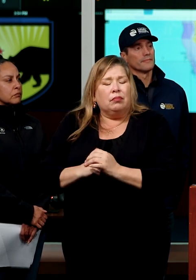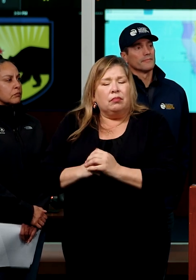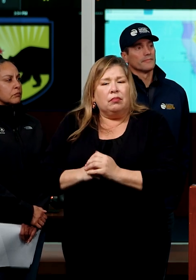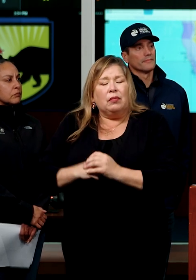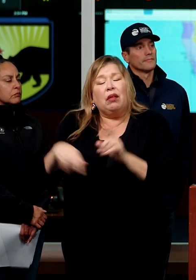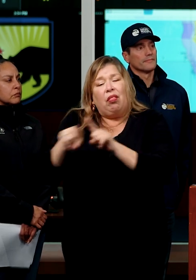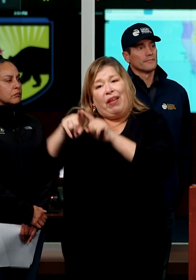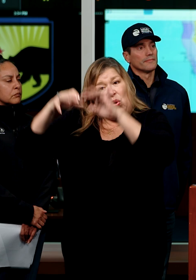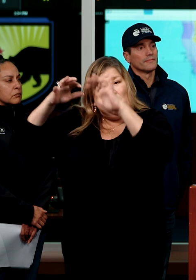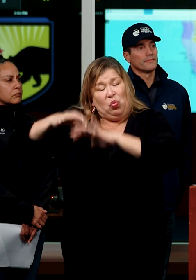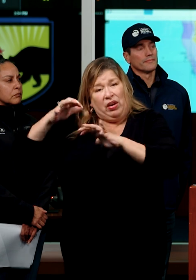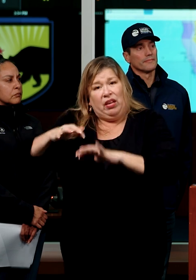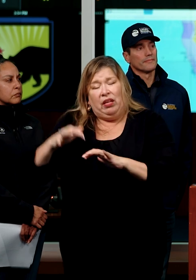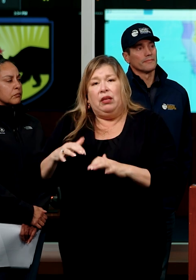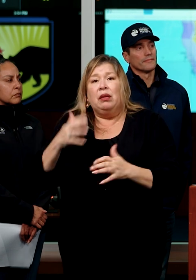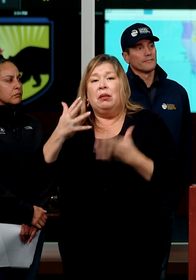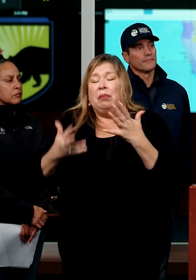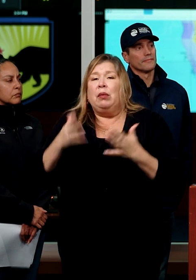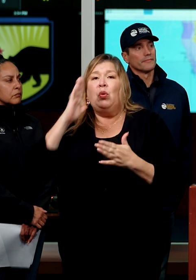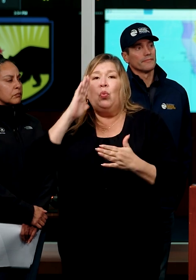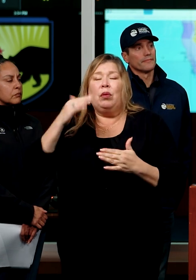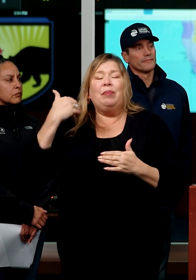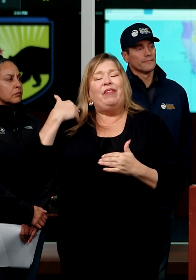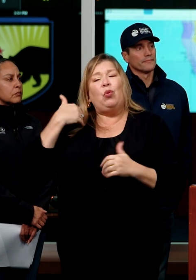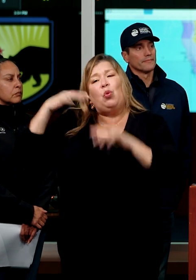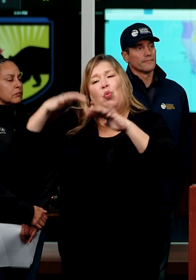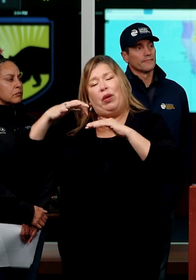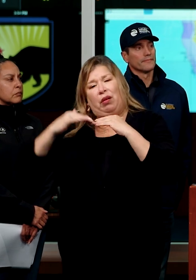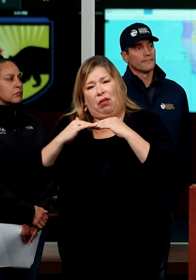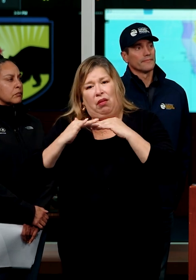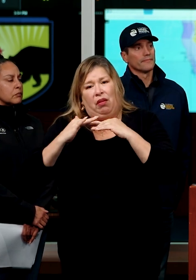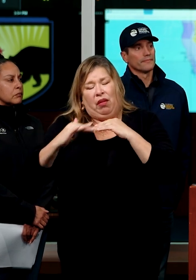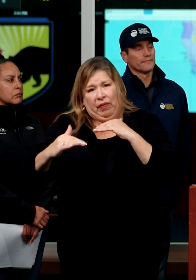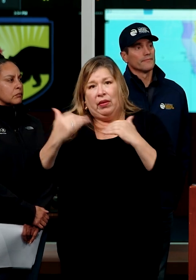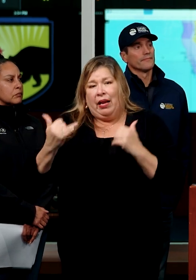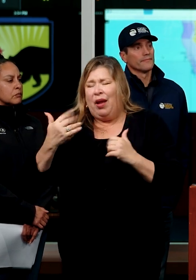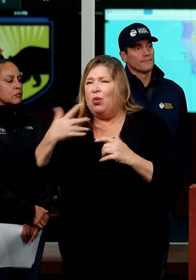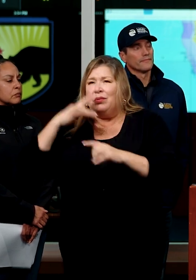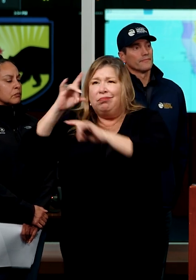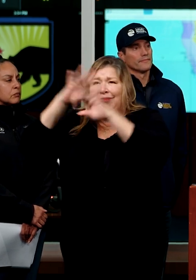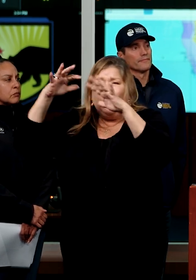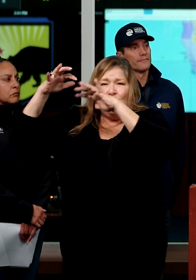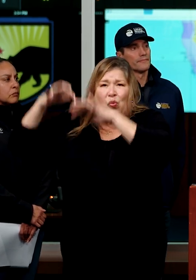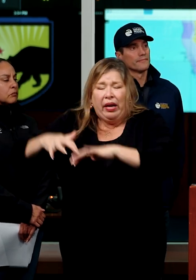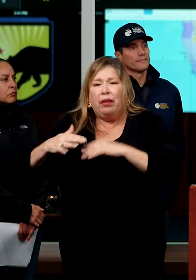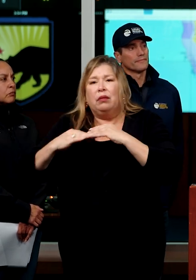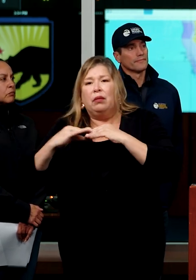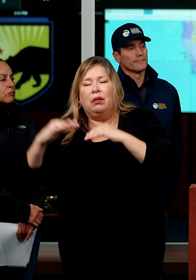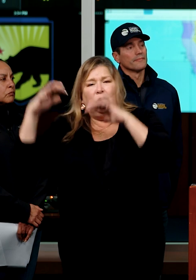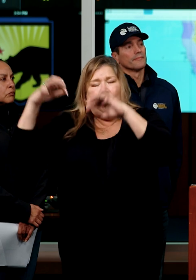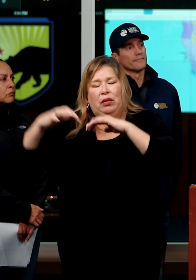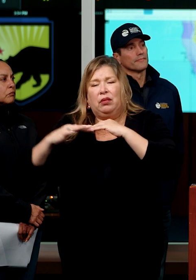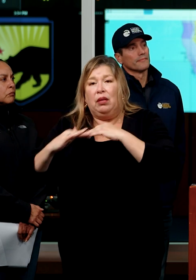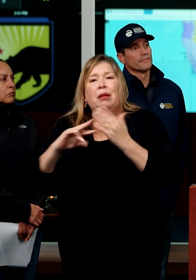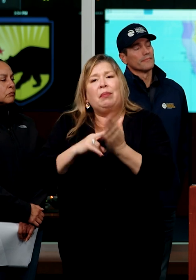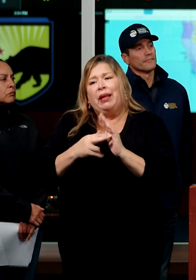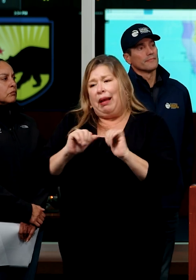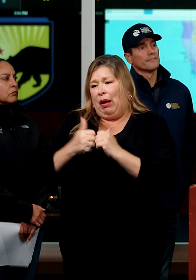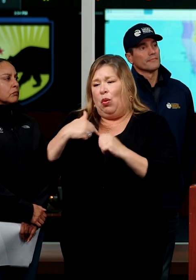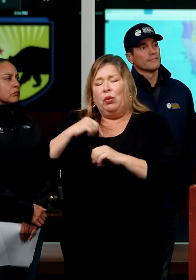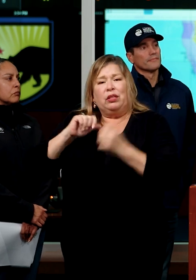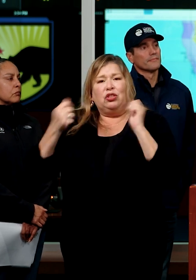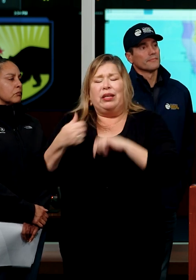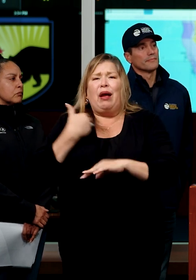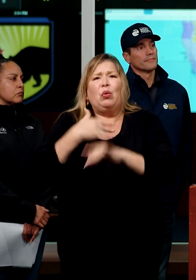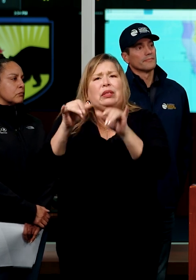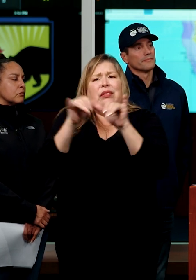rainfall and have more peak rainfall, how are we modernizing our diversion and conveyance and infrastructure to meet that new